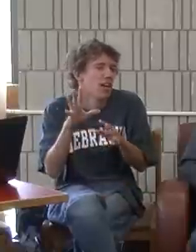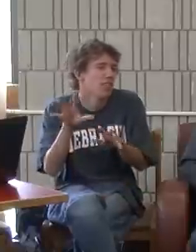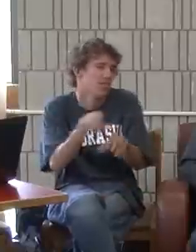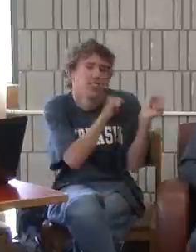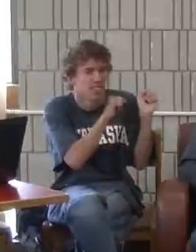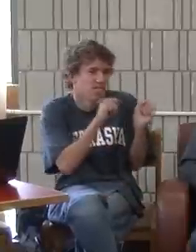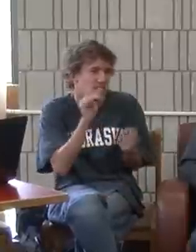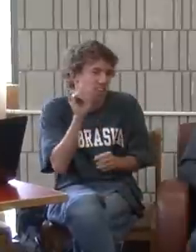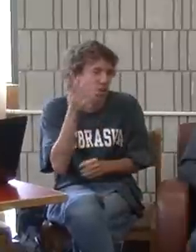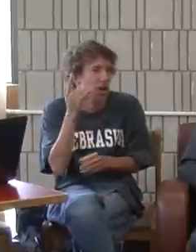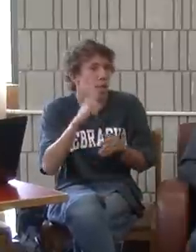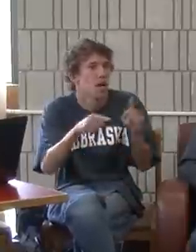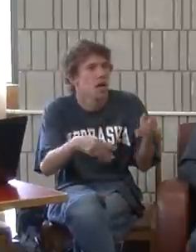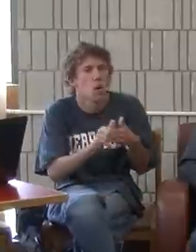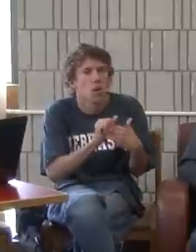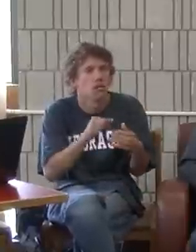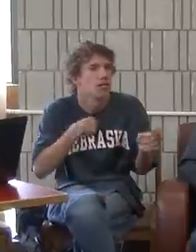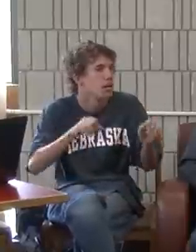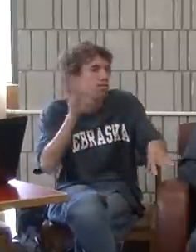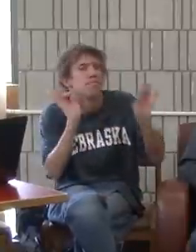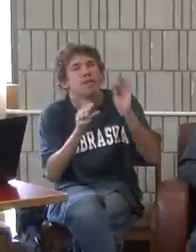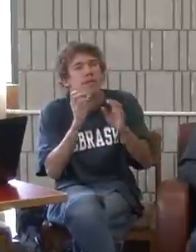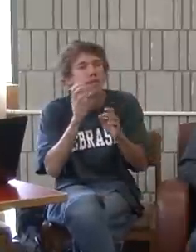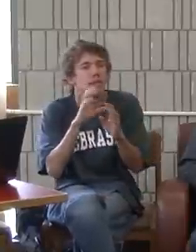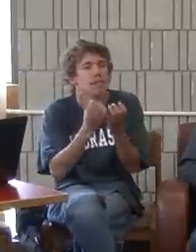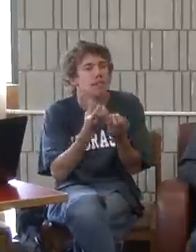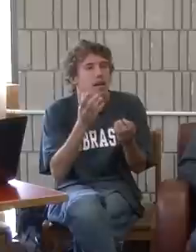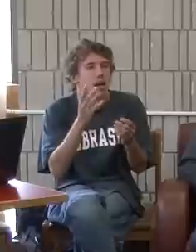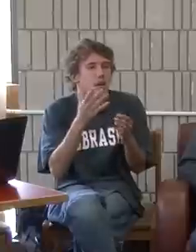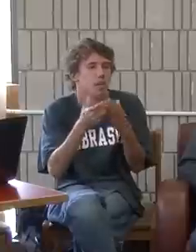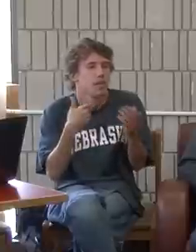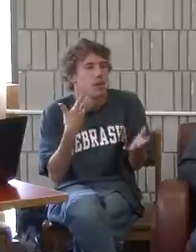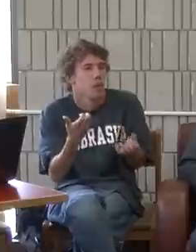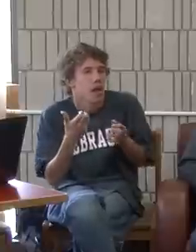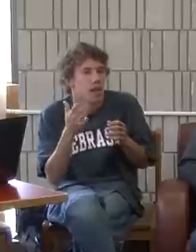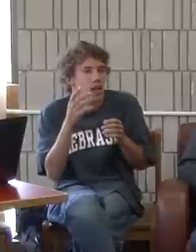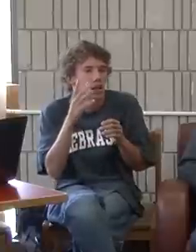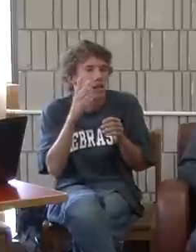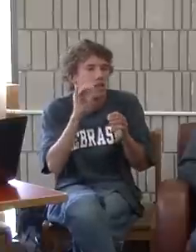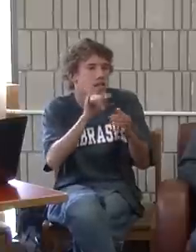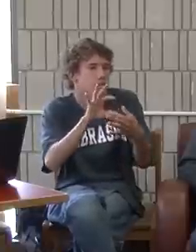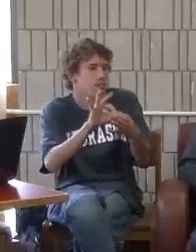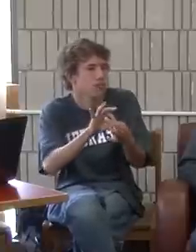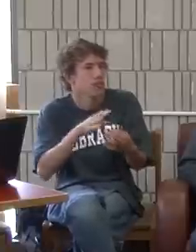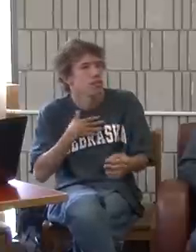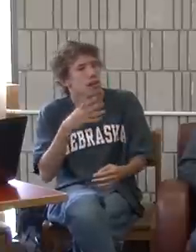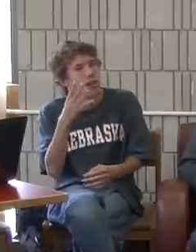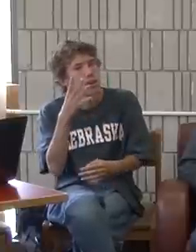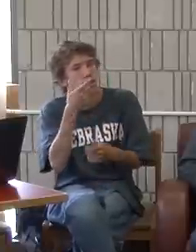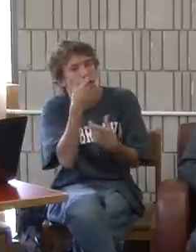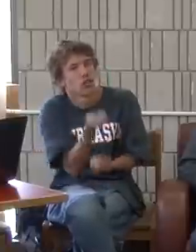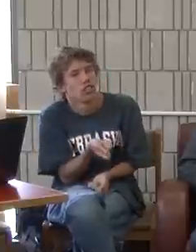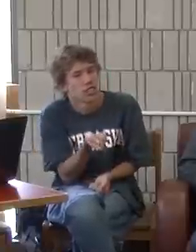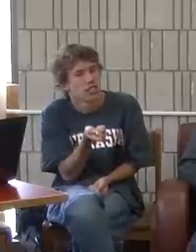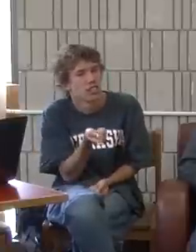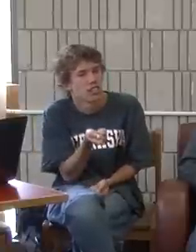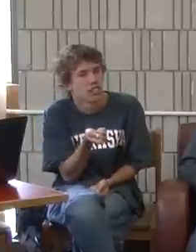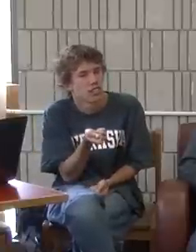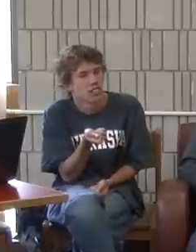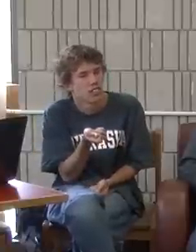And so I left there. But here, you're a bit more flexible. You can pick your classes. You can pick the classes that you want and things that relate to